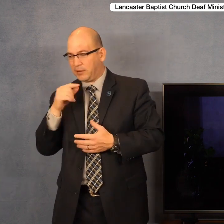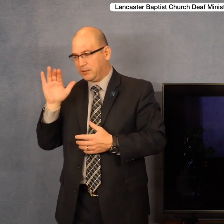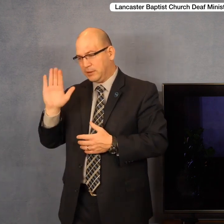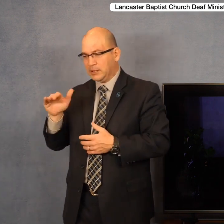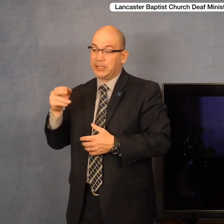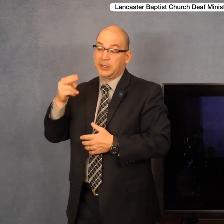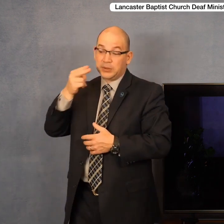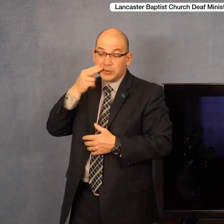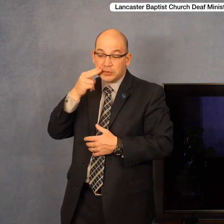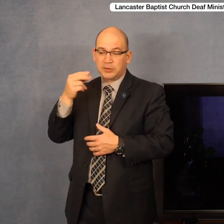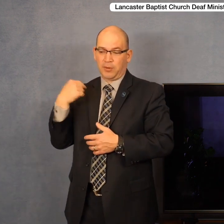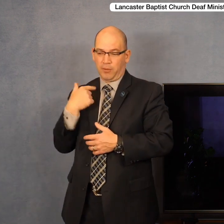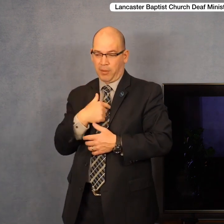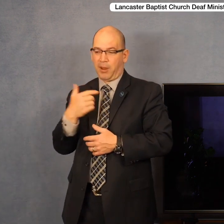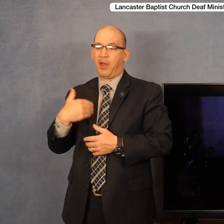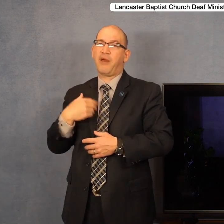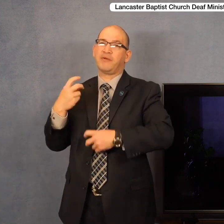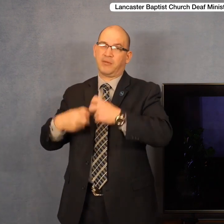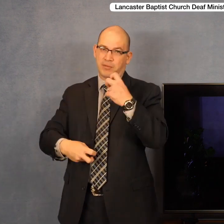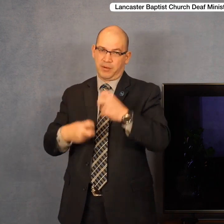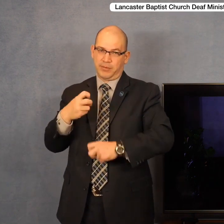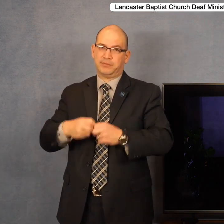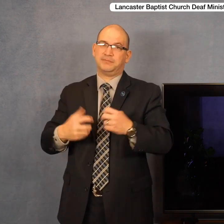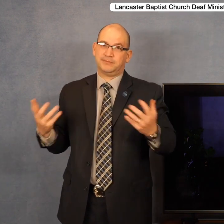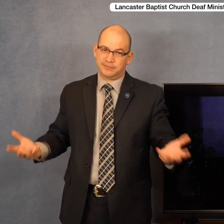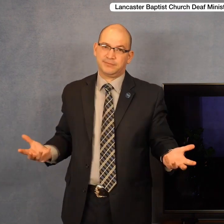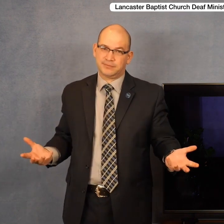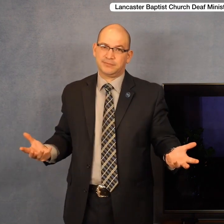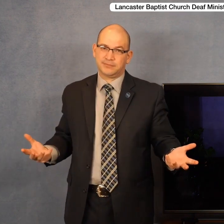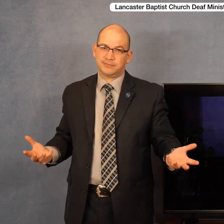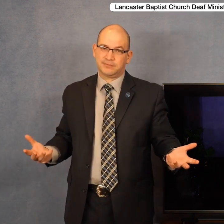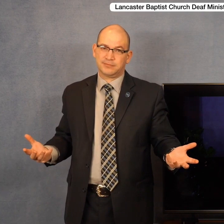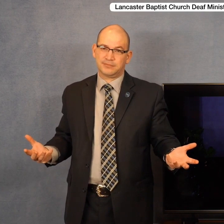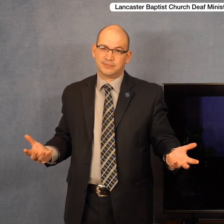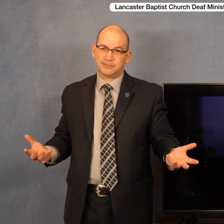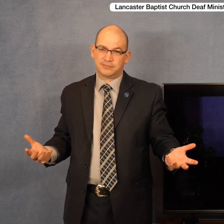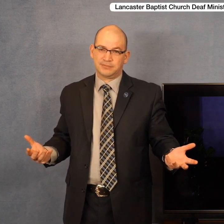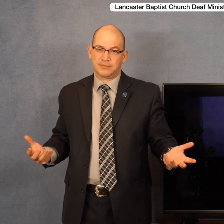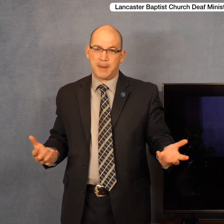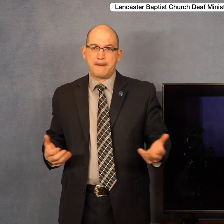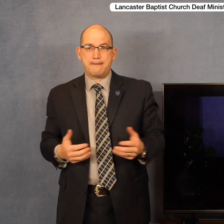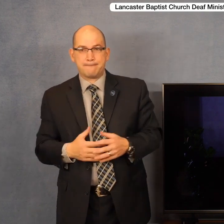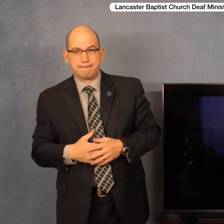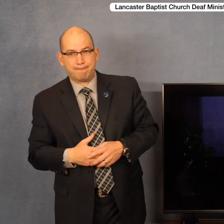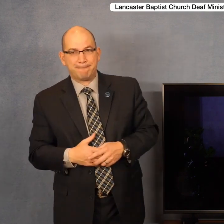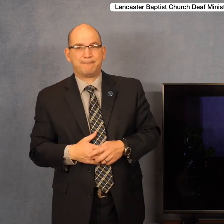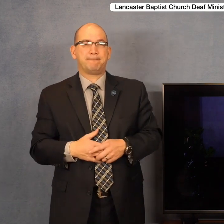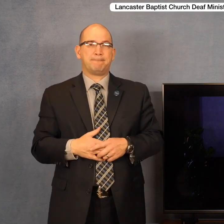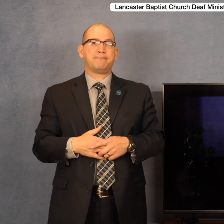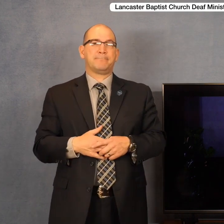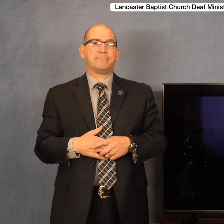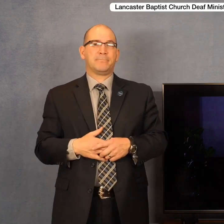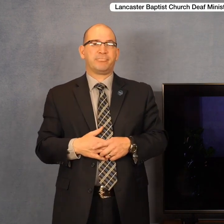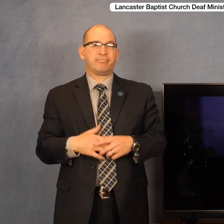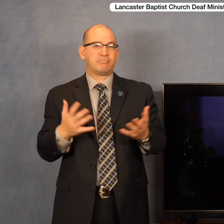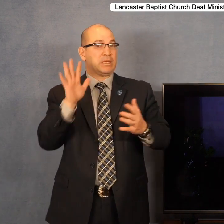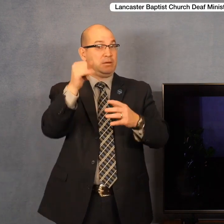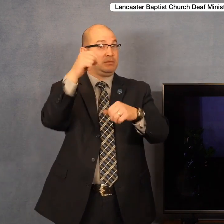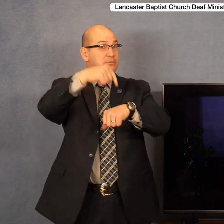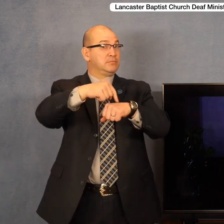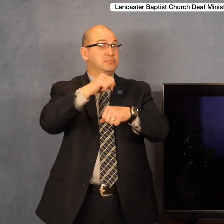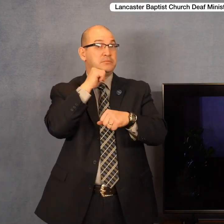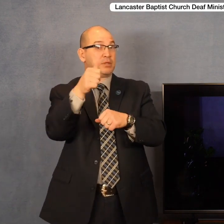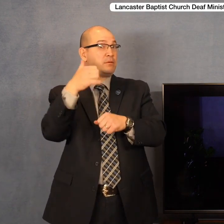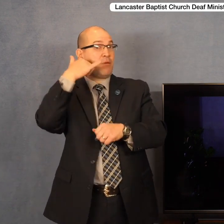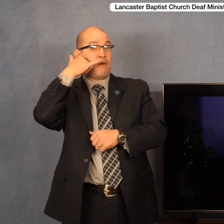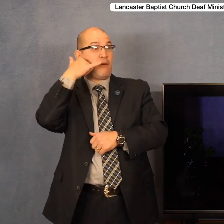Houston, we have a problem. You see, in their time of desperation, they did not call Paris. They